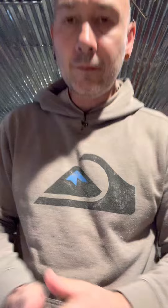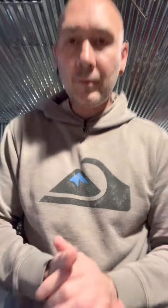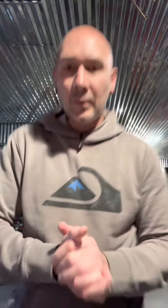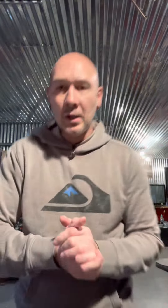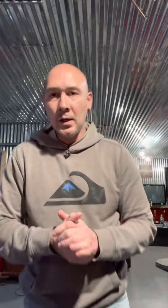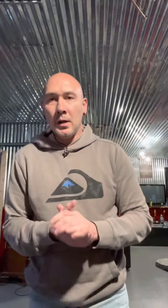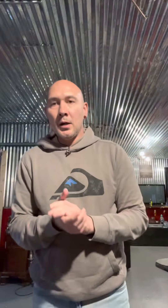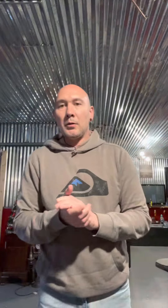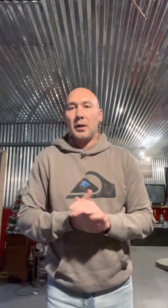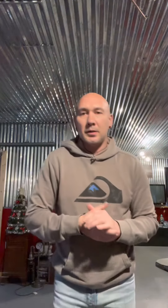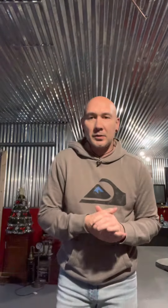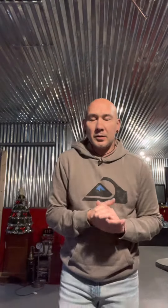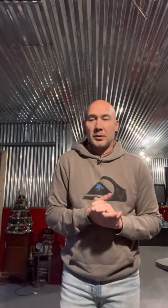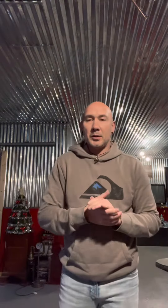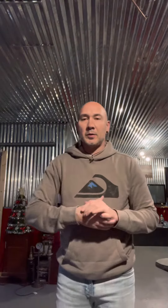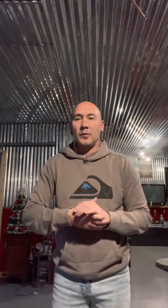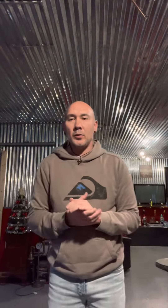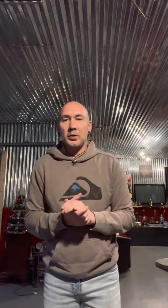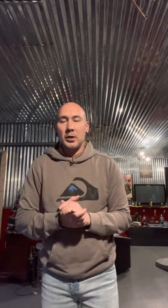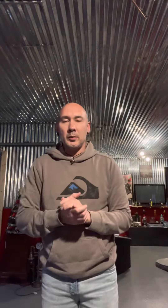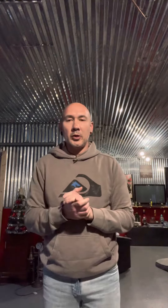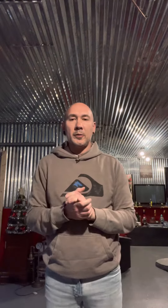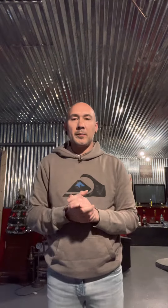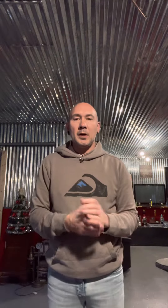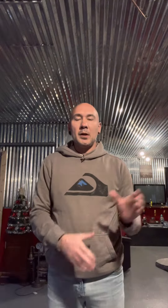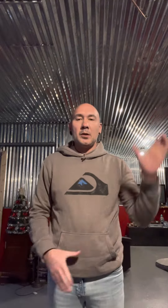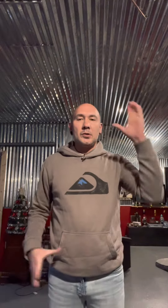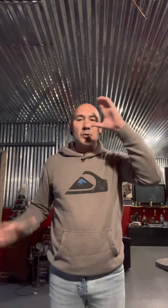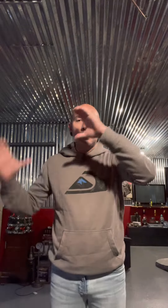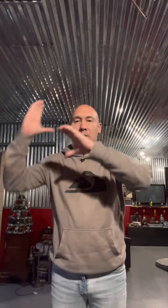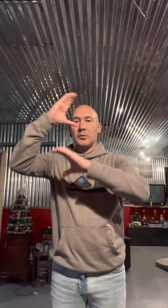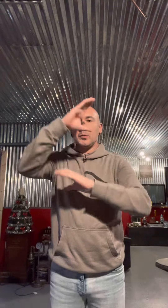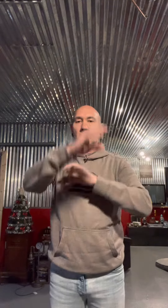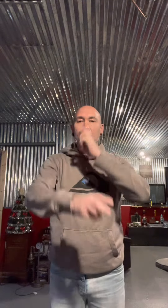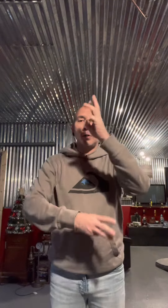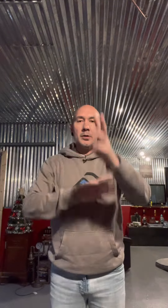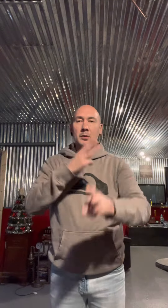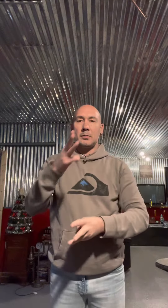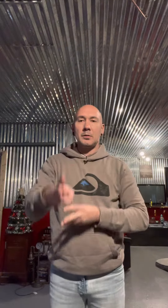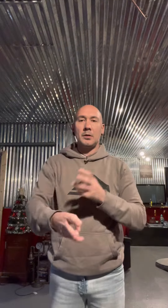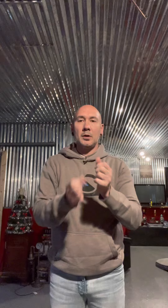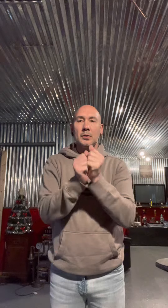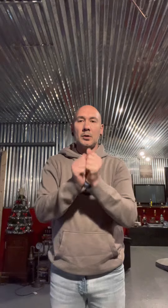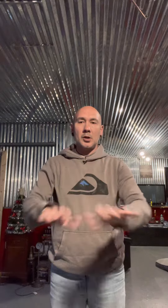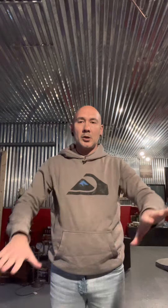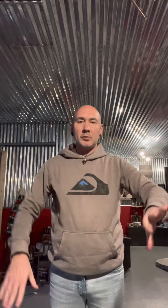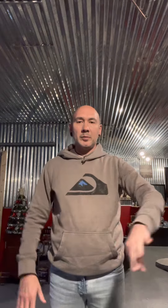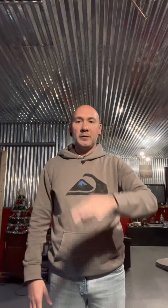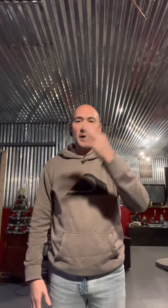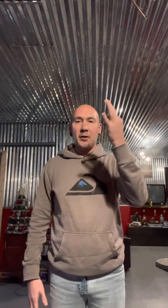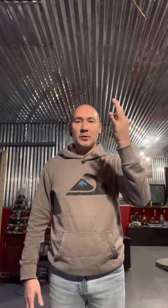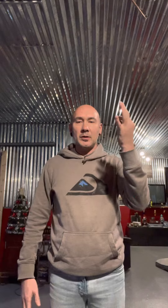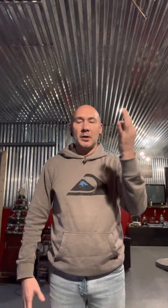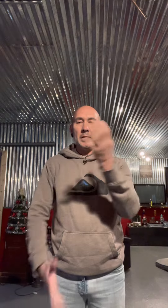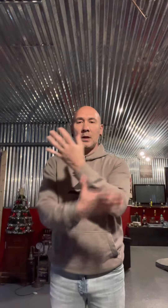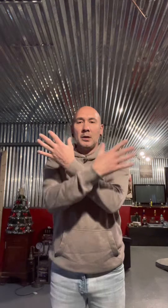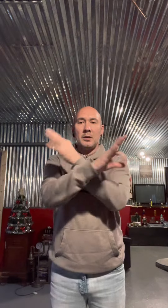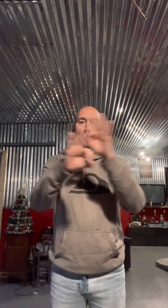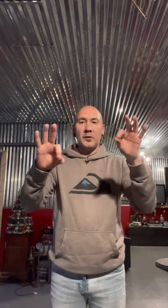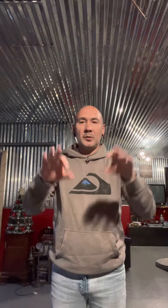All right, these are the lyrics for Tumalo. Searching the world, the lost will be found. The freedom